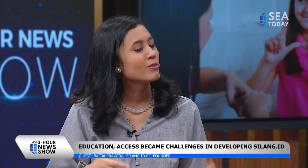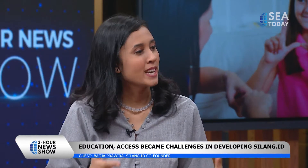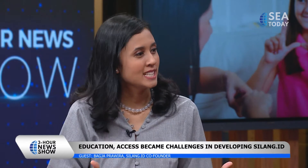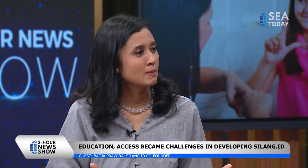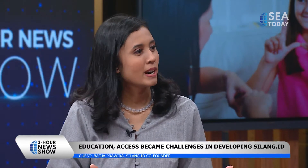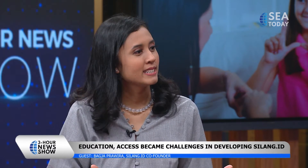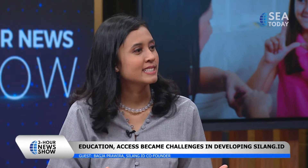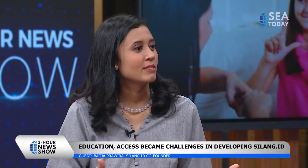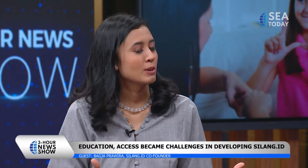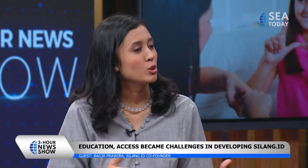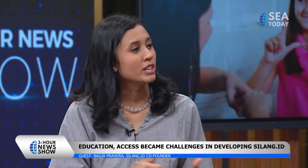faced by the deaf community